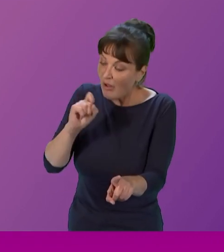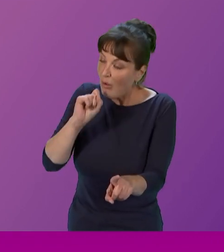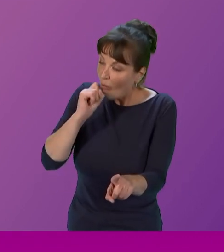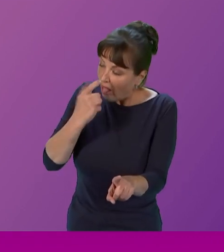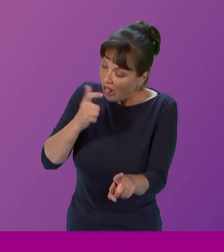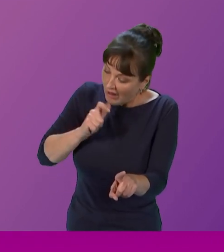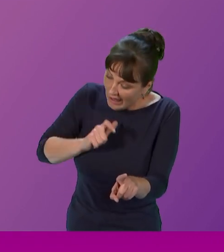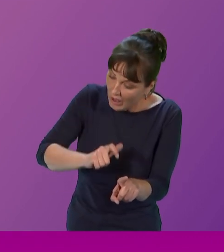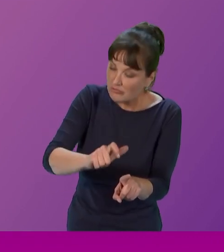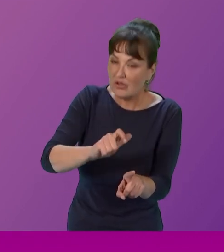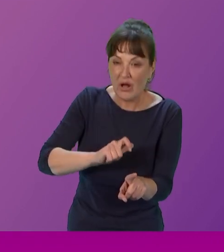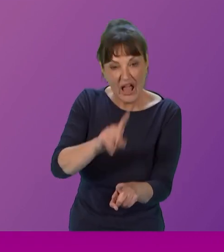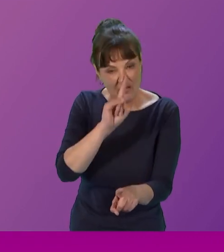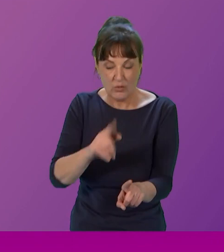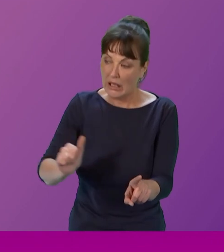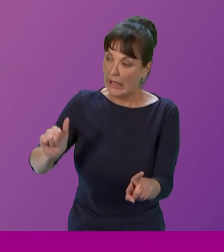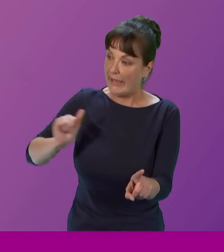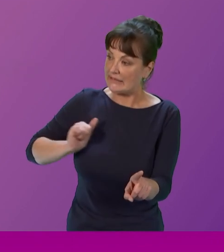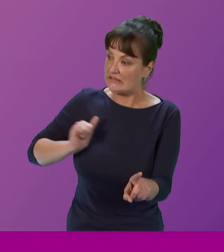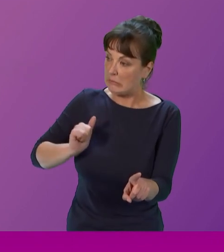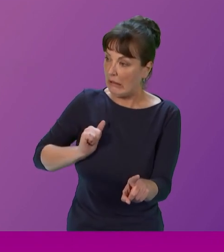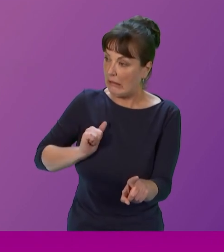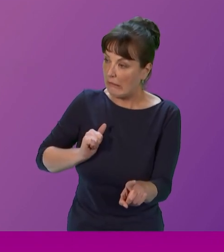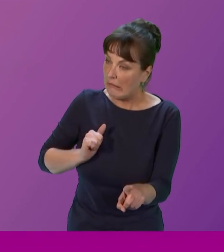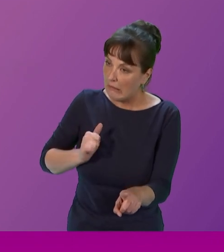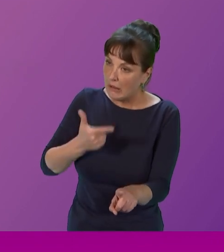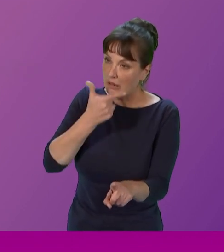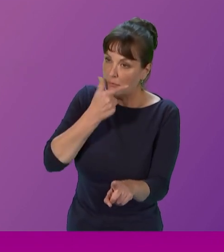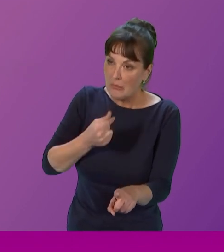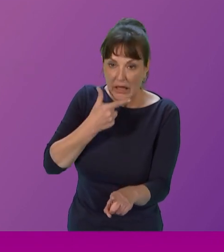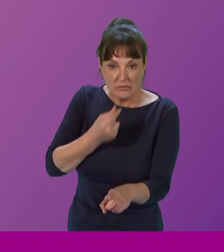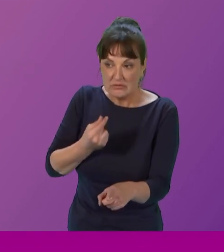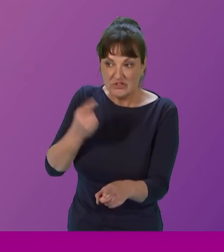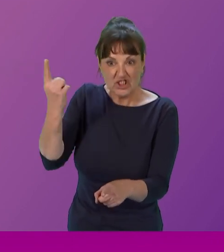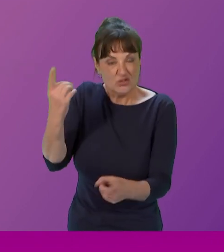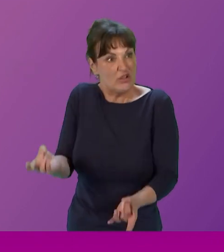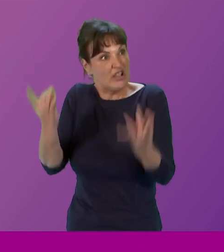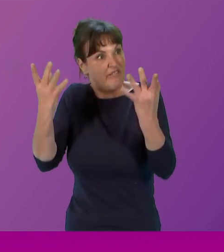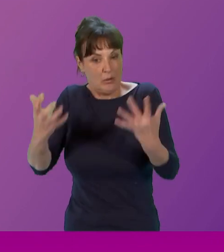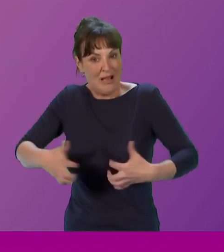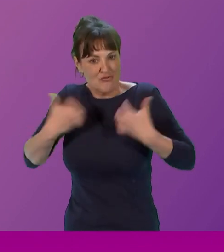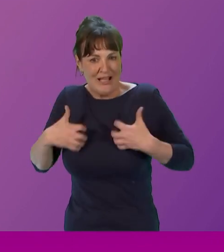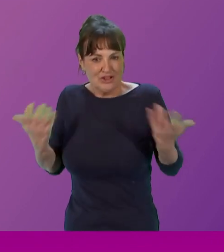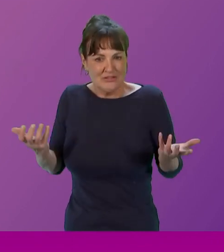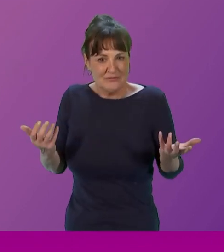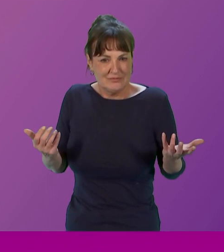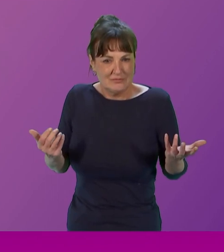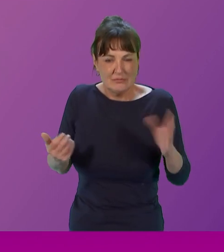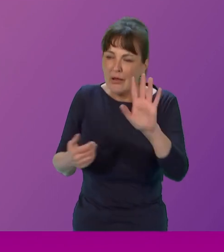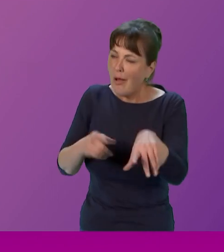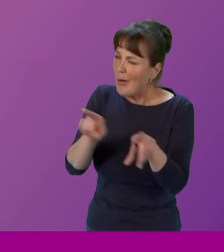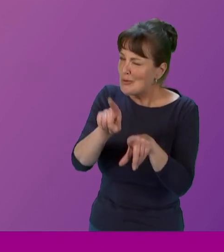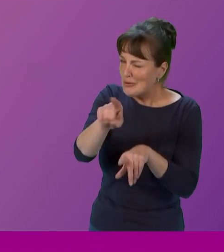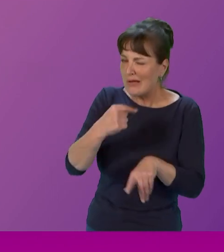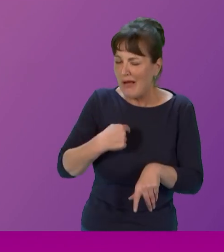aggression that they constantly do. And, um, the hands fascinate me. Women's hands are amazing.